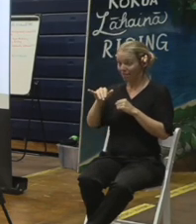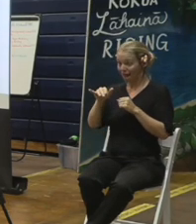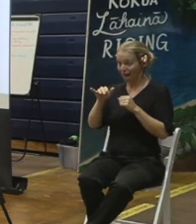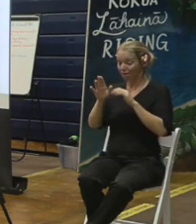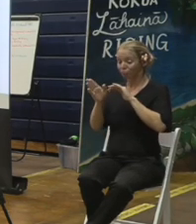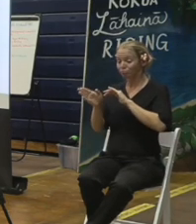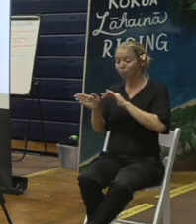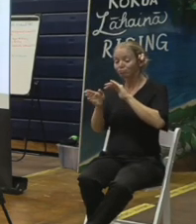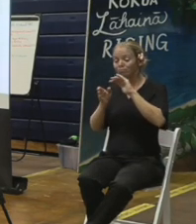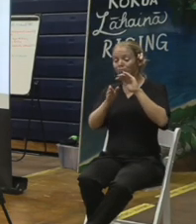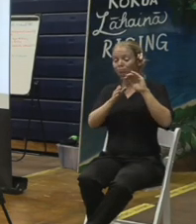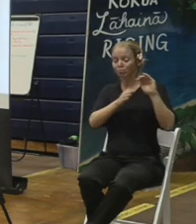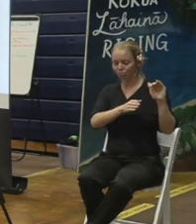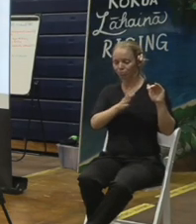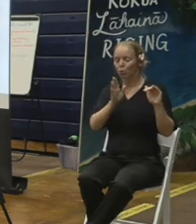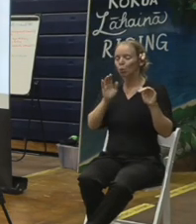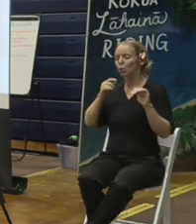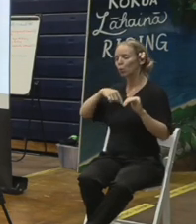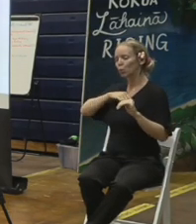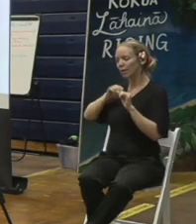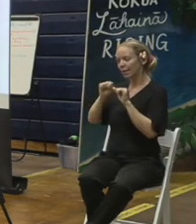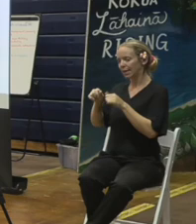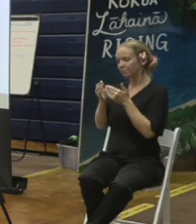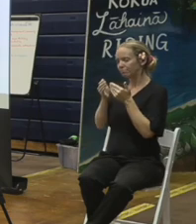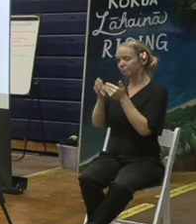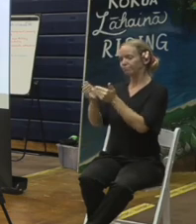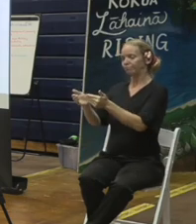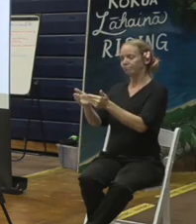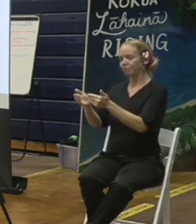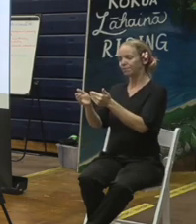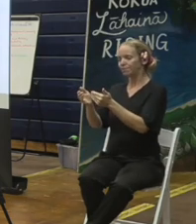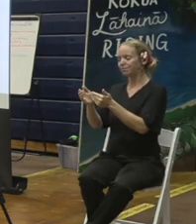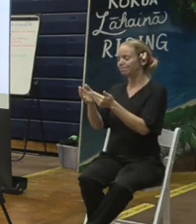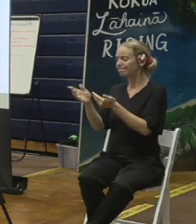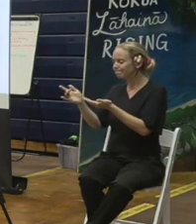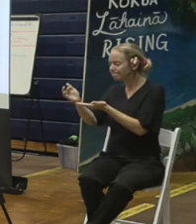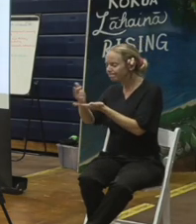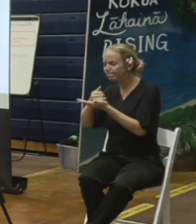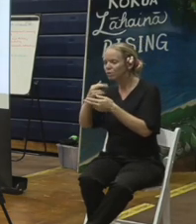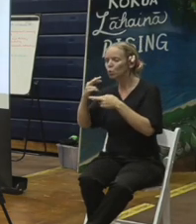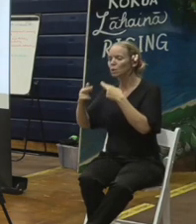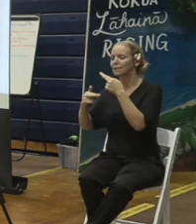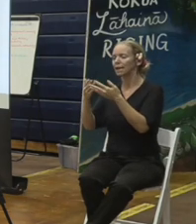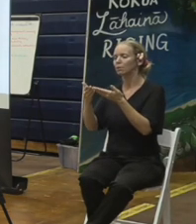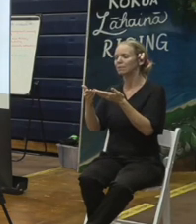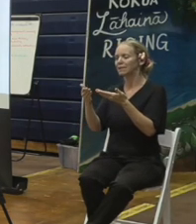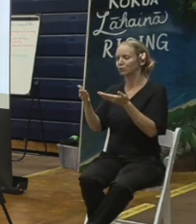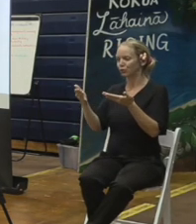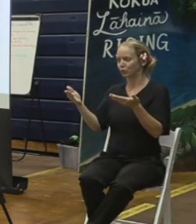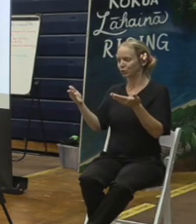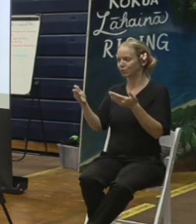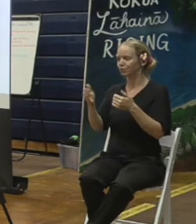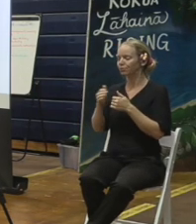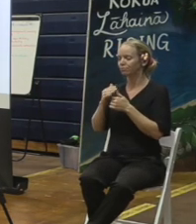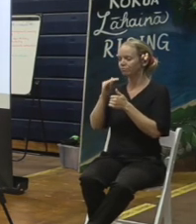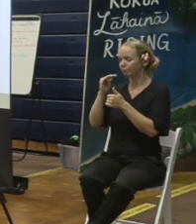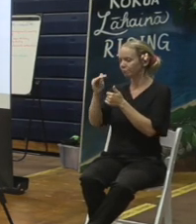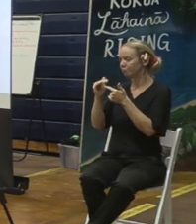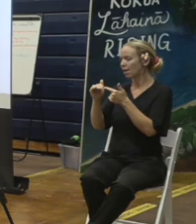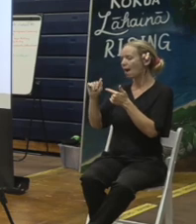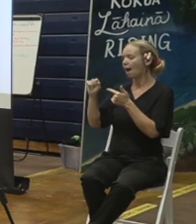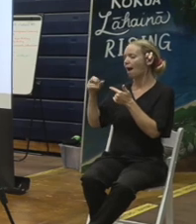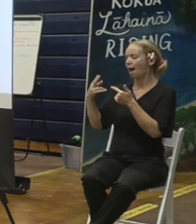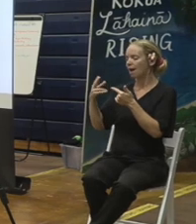removal of the remaining recyclable material and then start, once that's done, start with the actual ash and debris removal.